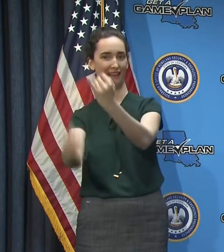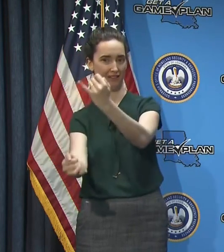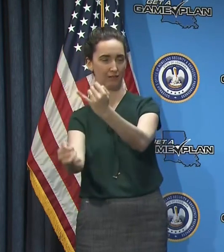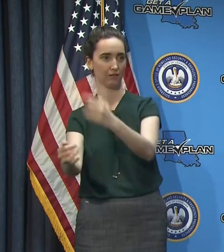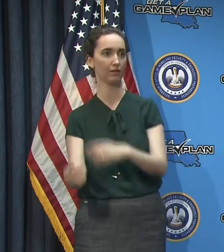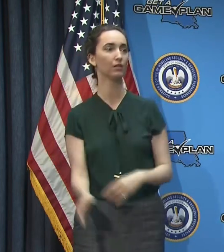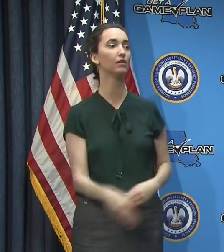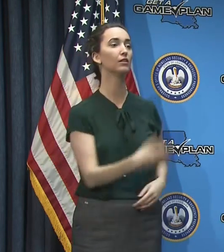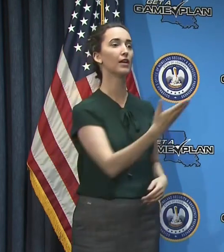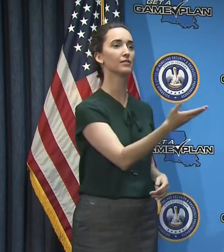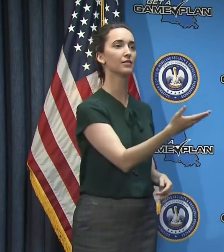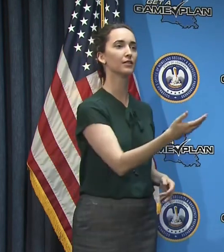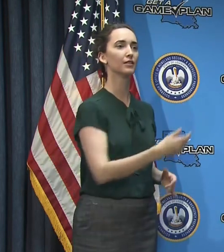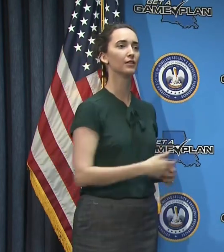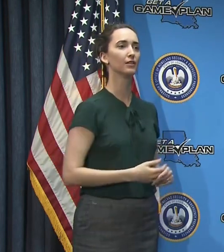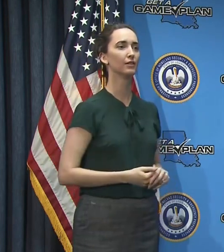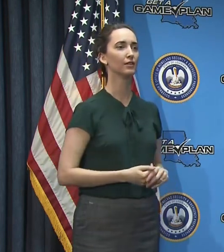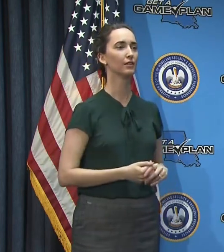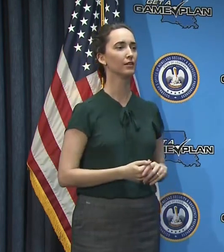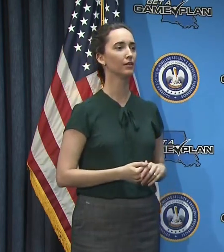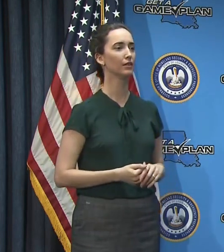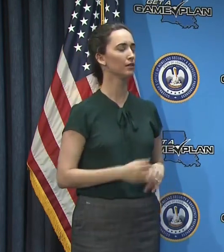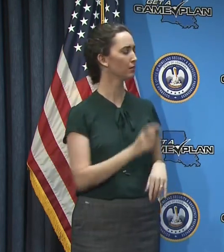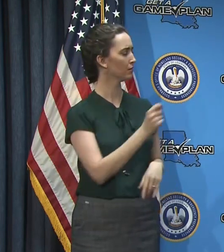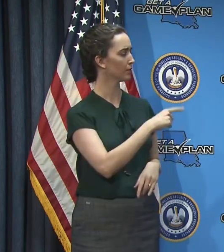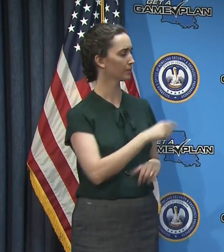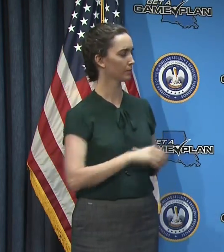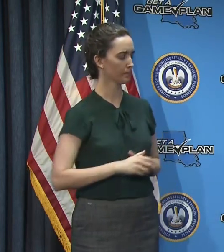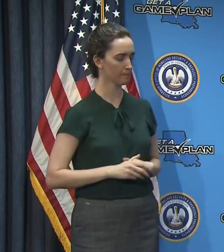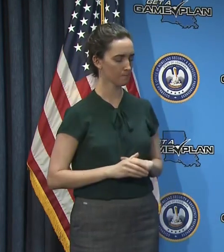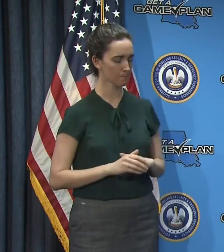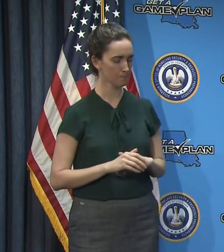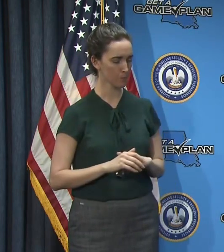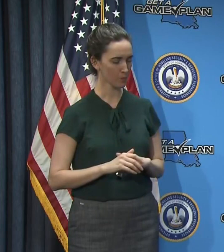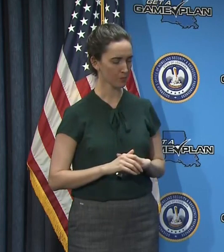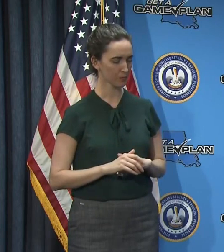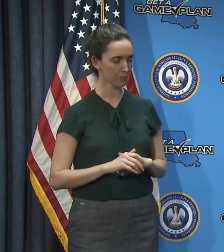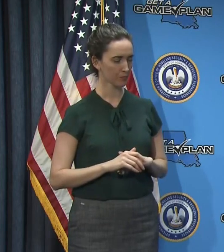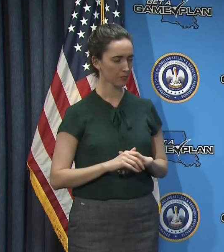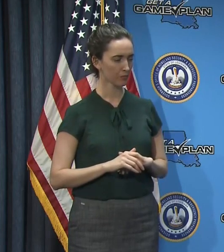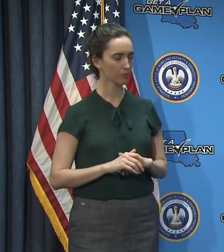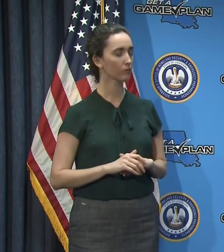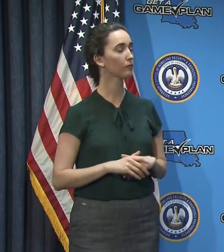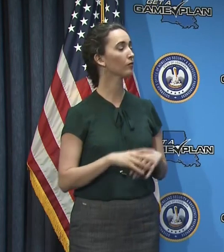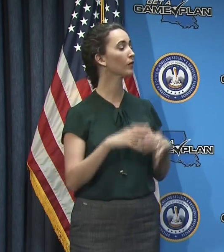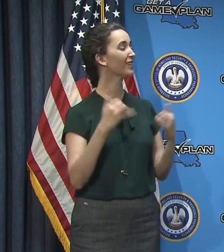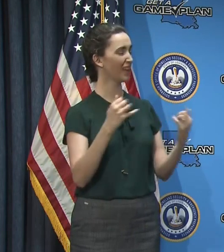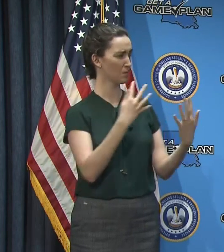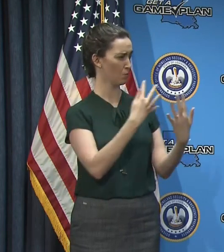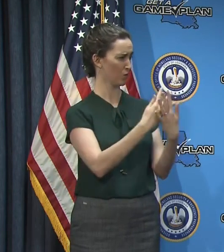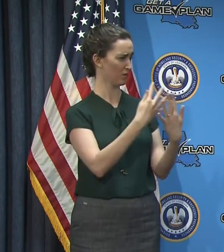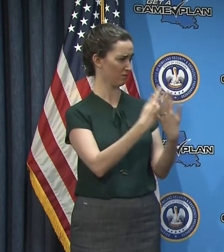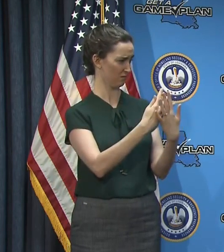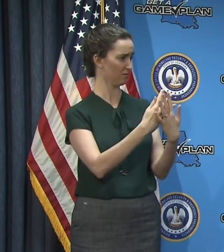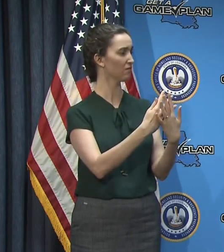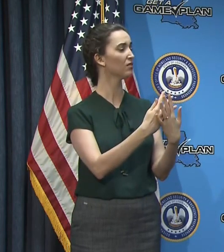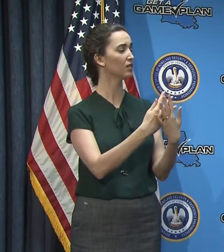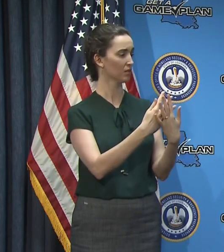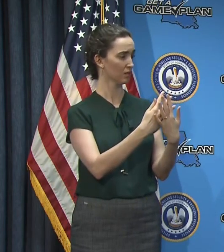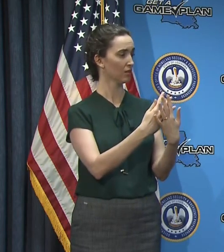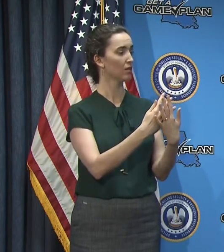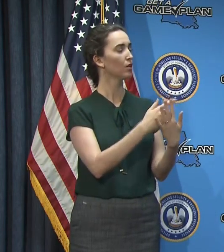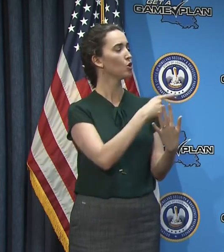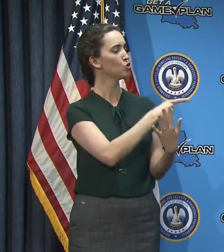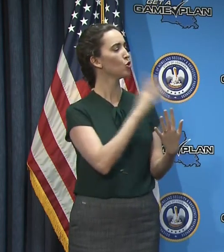Yes, sir. Governor, are you going to do anything, uh, with your clemency power or regulatory power to alleviate the number of prison prisoners in Louisiana prisons?